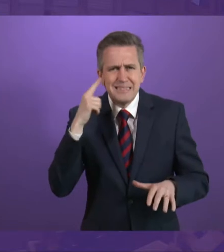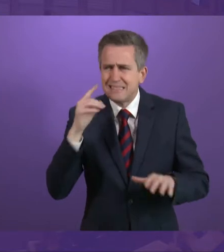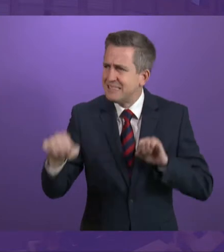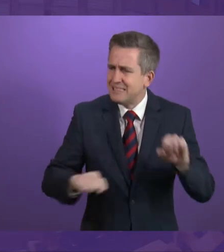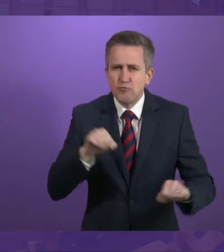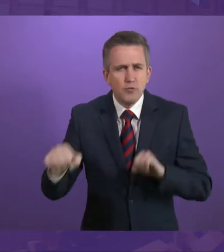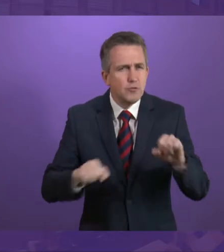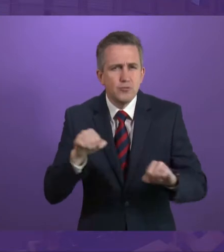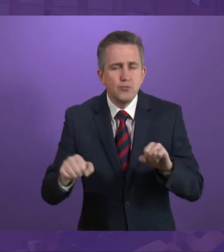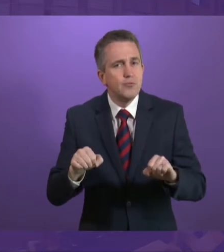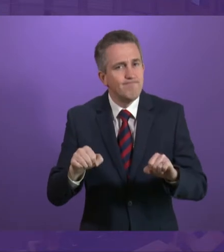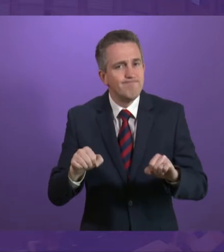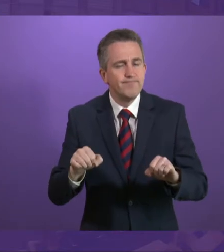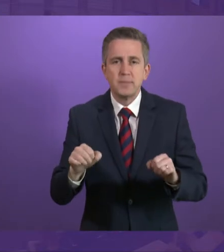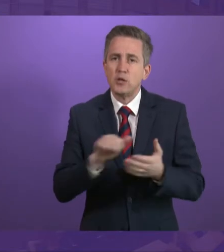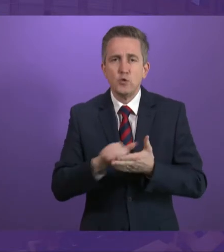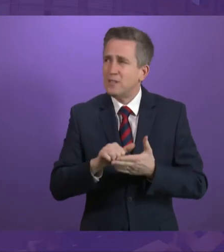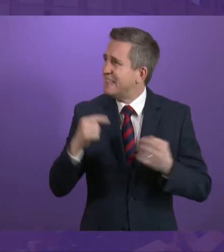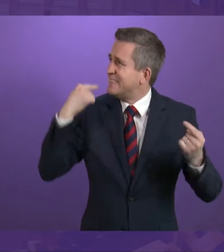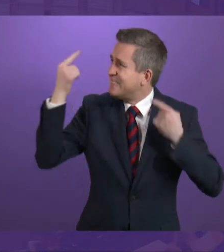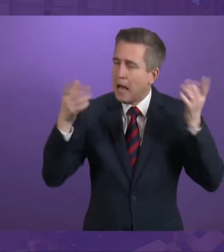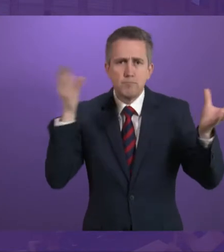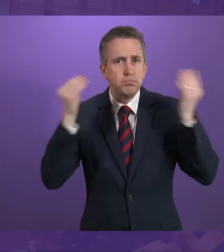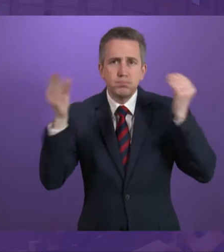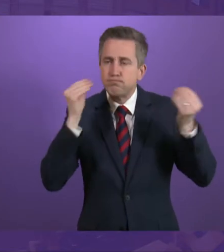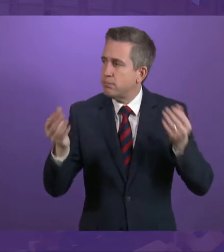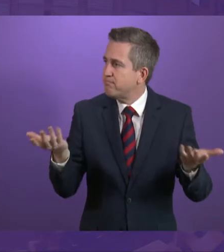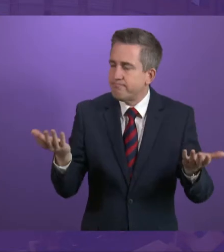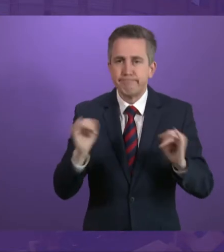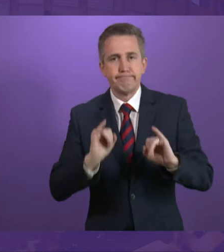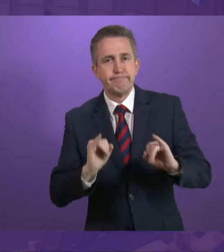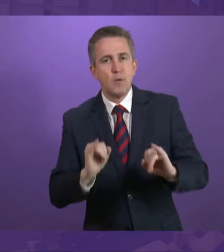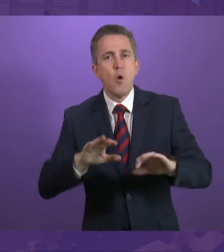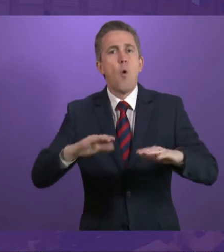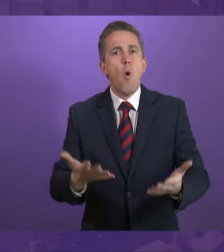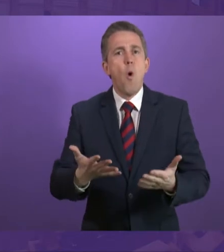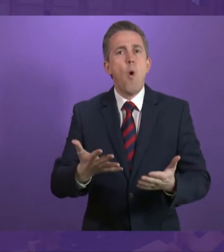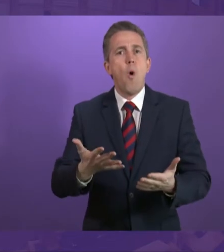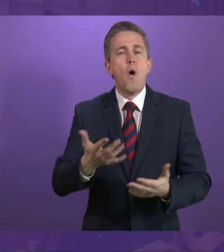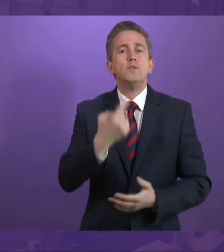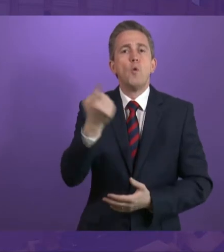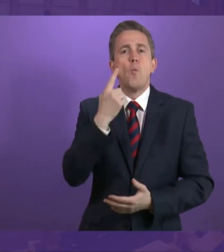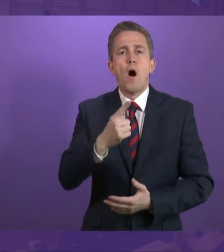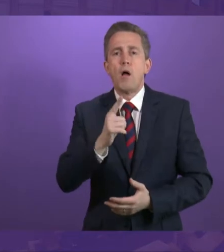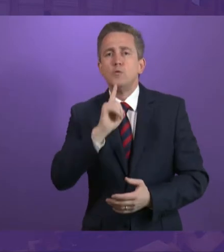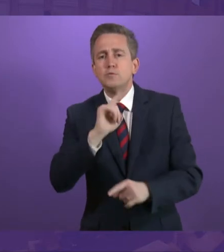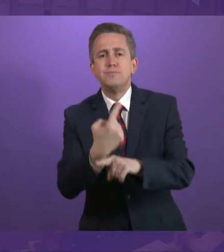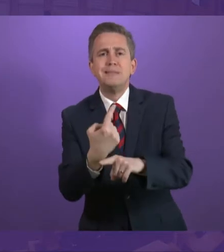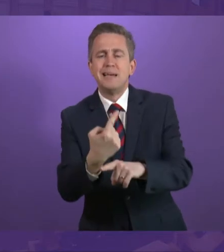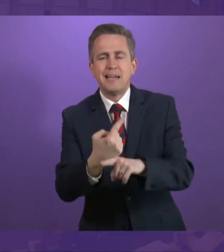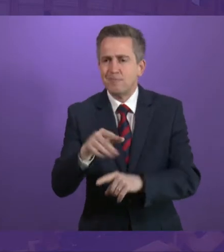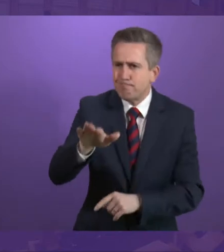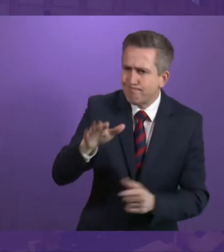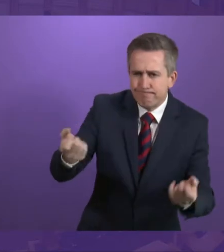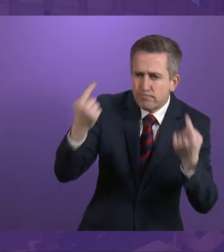experience. Common issues of poor acoustics, for example, or maybe a presenter whose script is hard to understand, plus